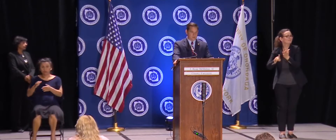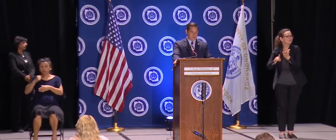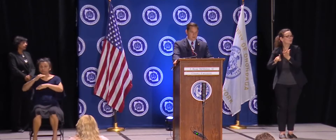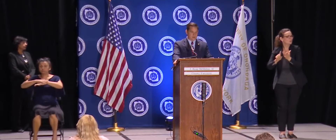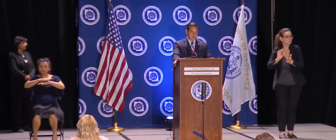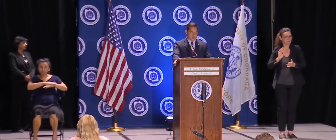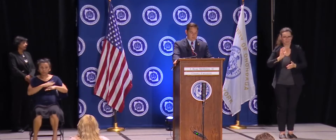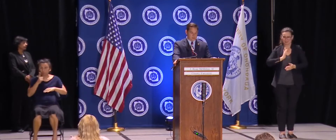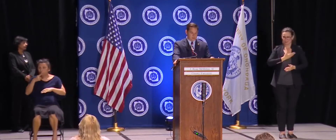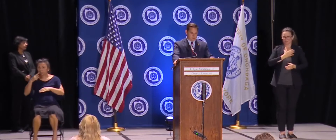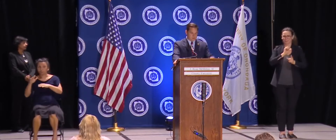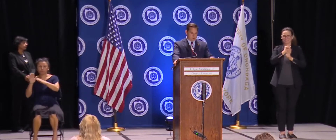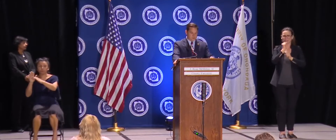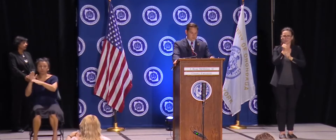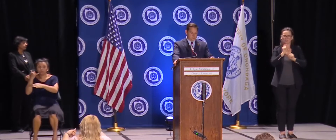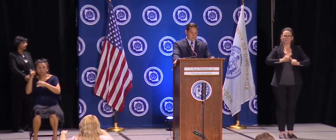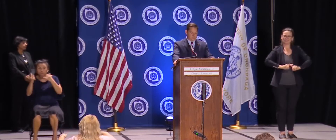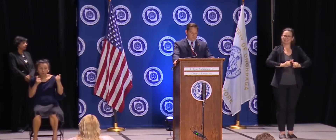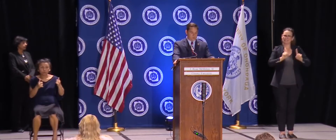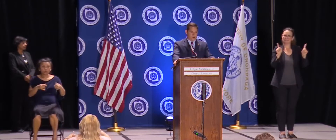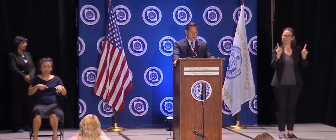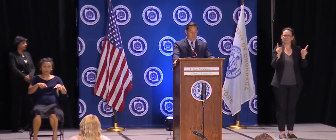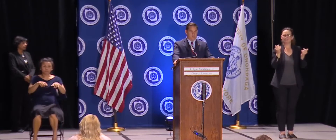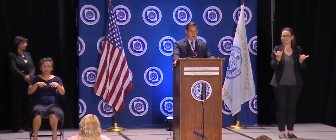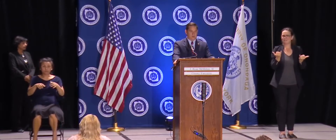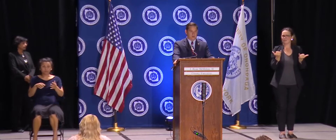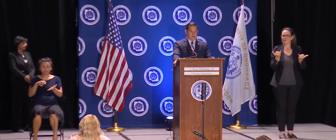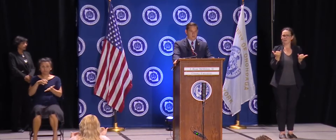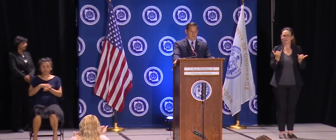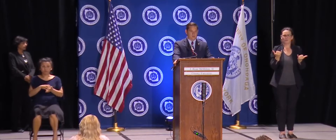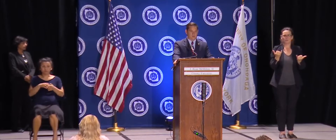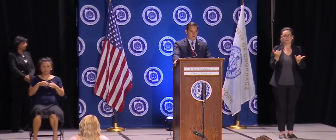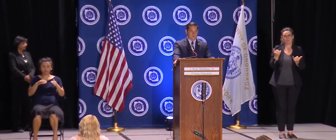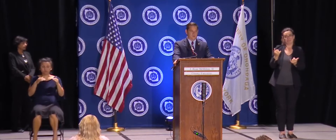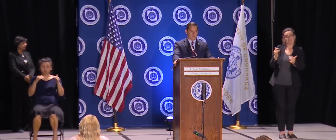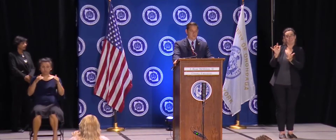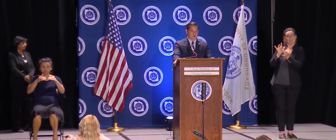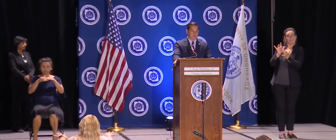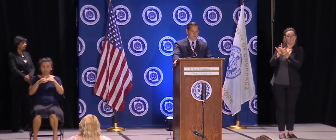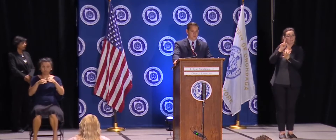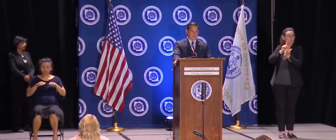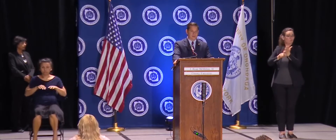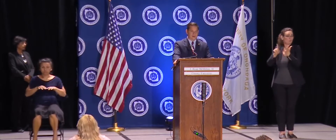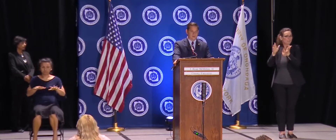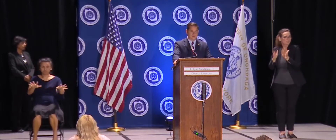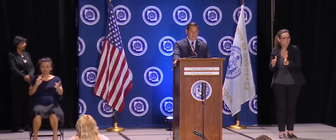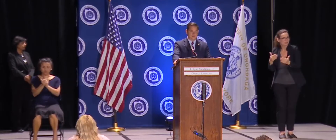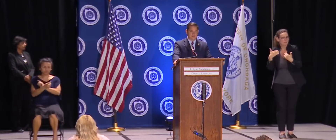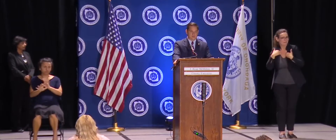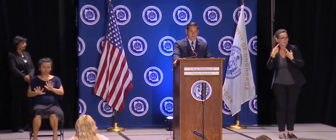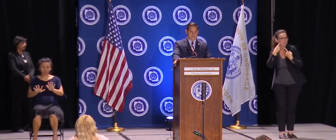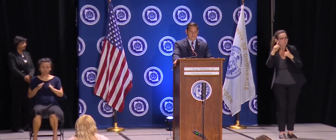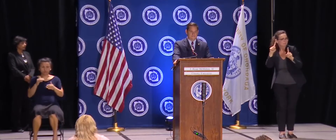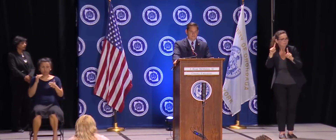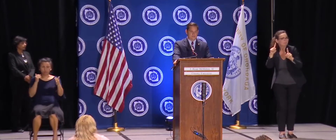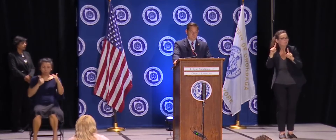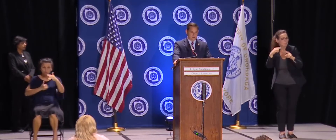I think the process worked very, very well, and we've built up the infrastructure to be able to handle this.